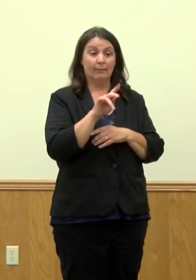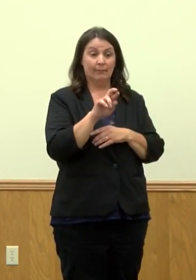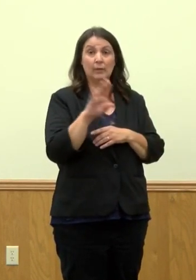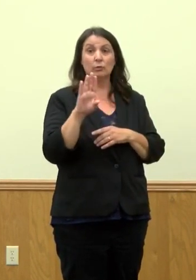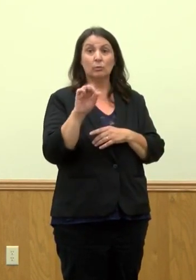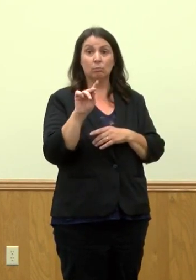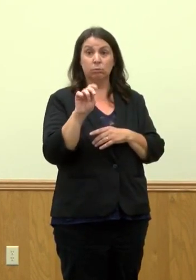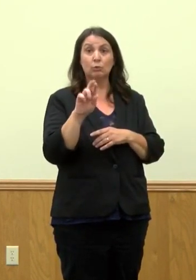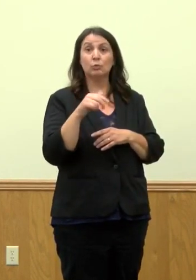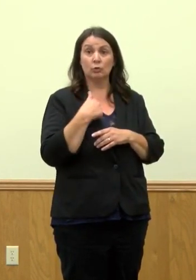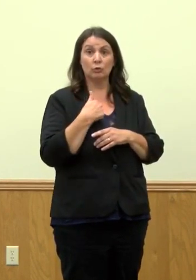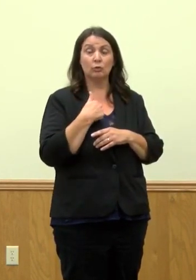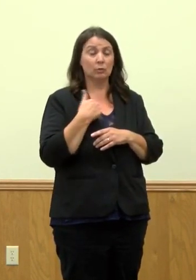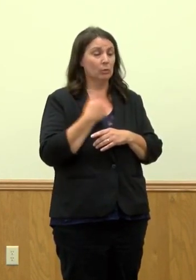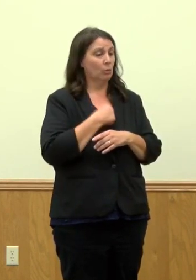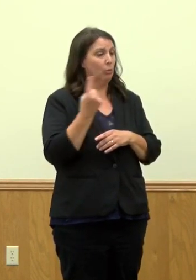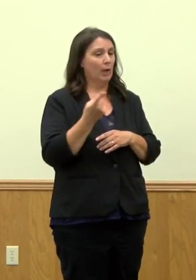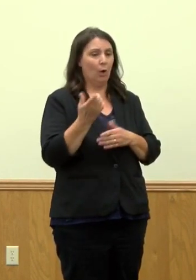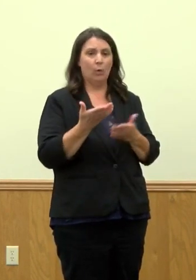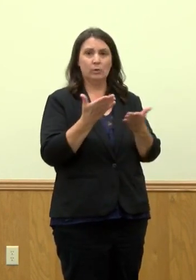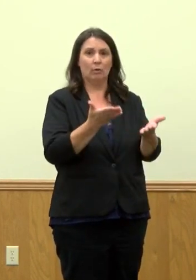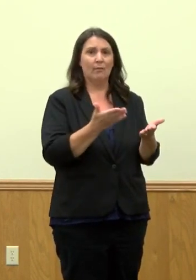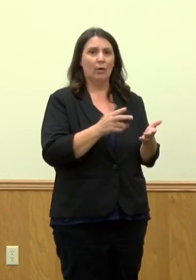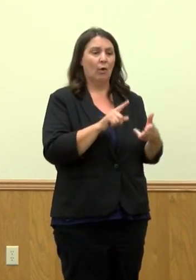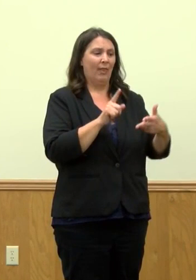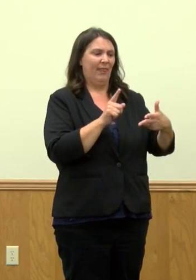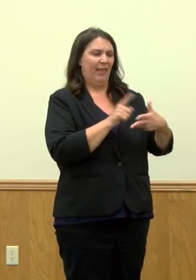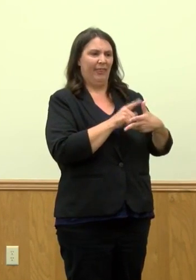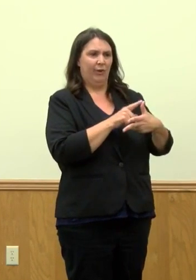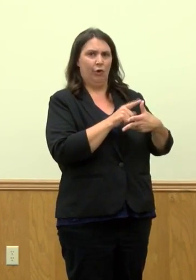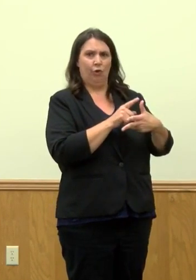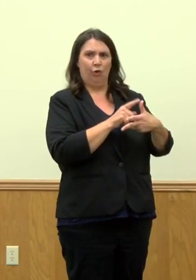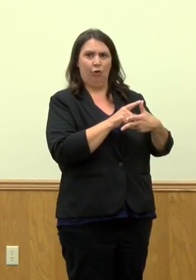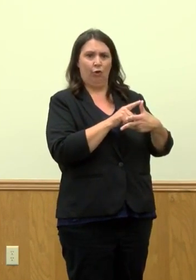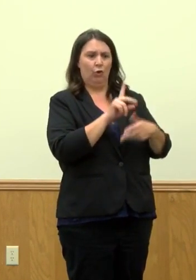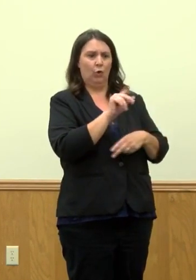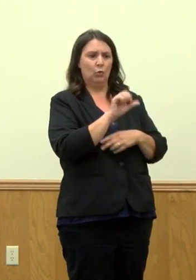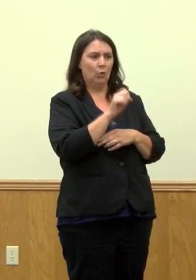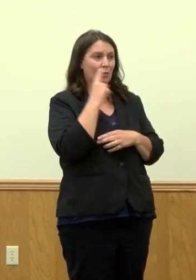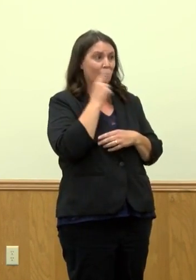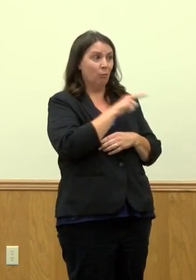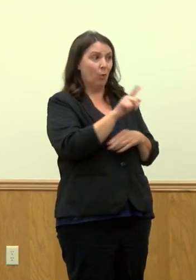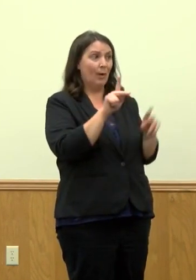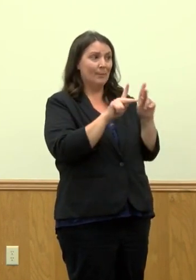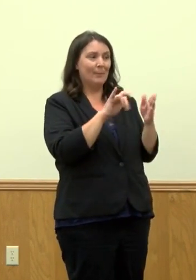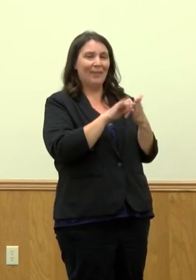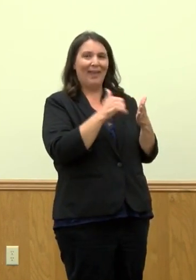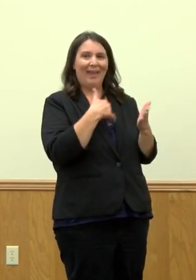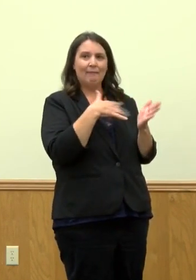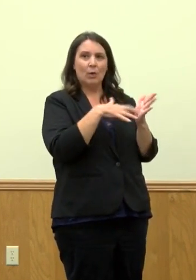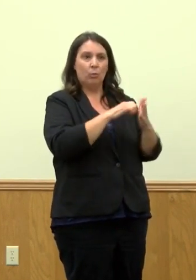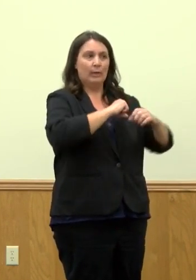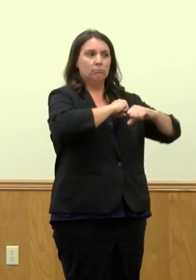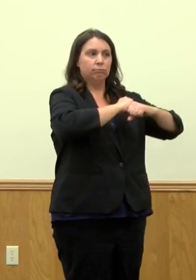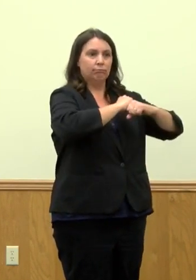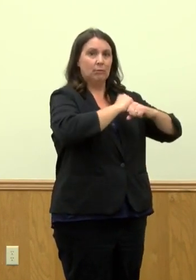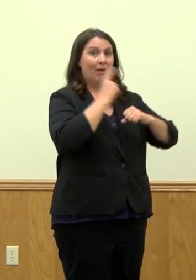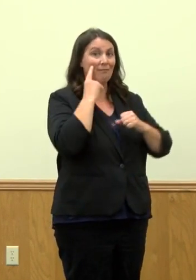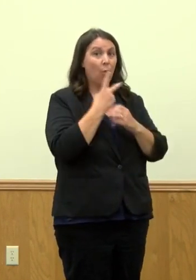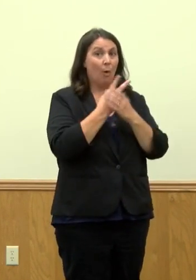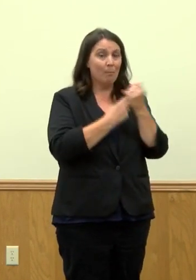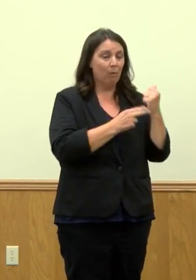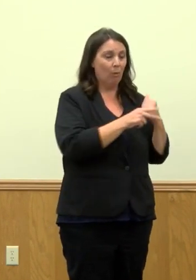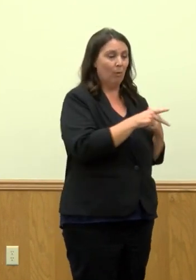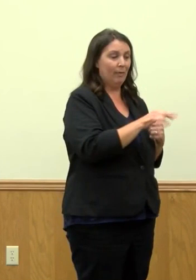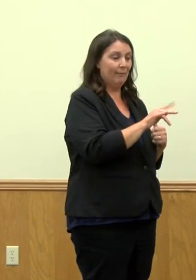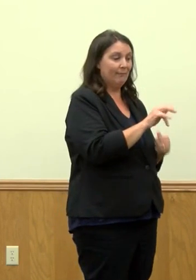We've always been offering the third dose for immunocompromised individuals for Pfizer and Moderna. The delays really are